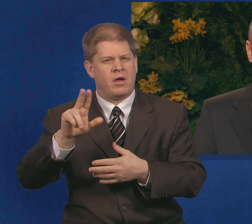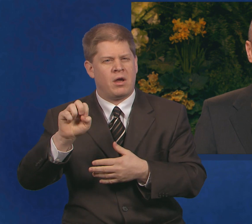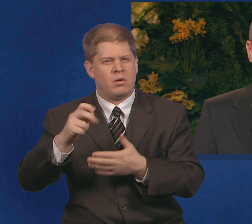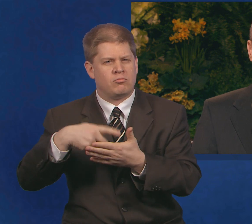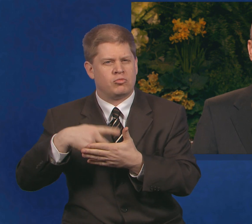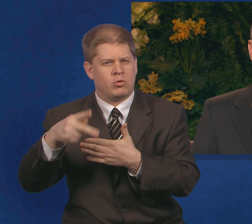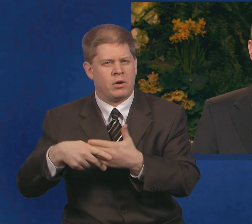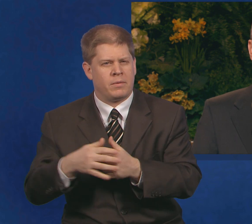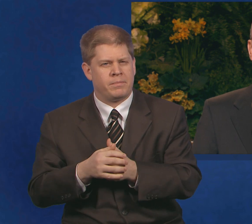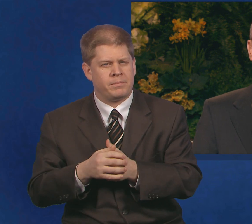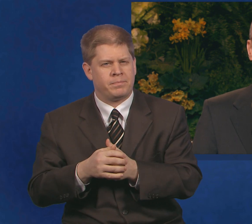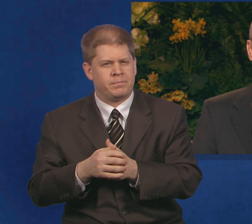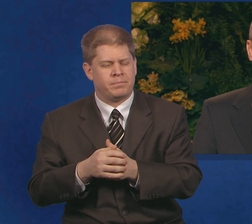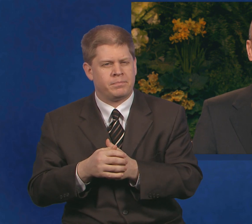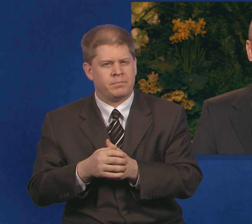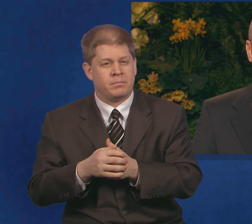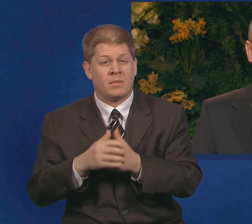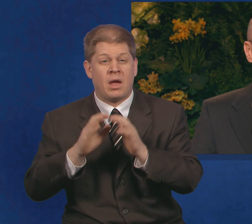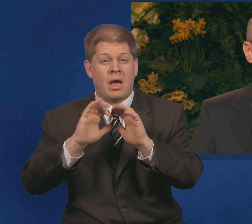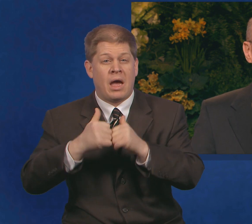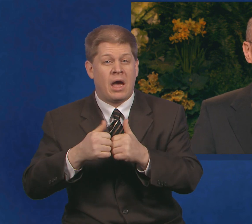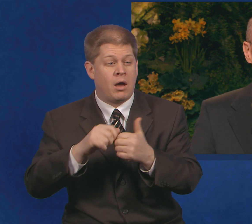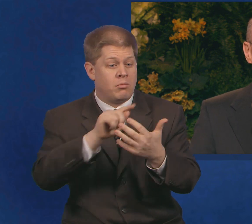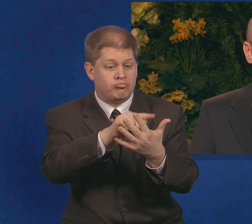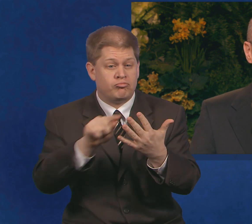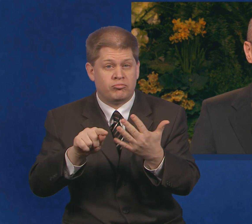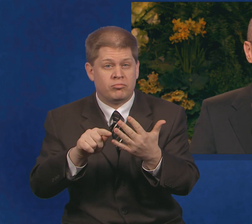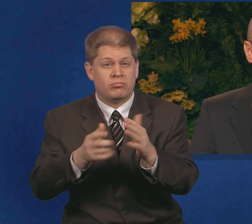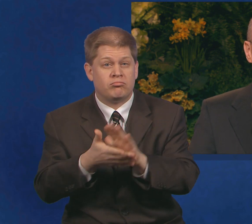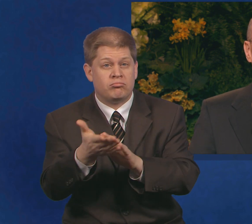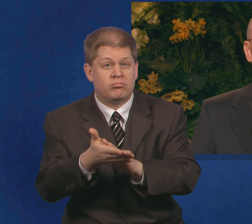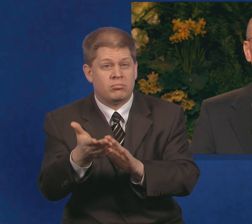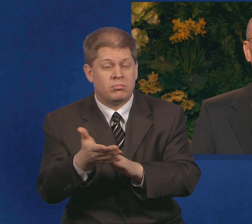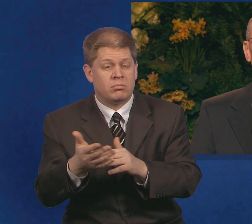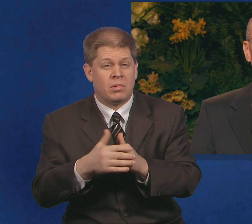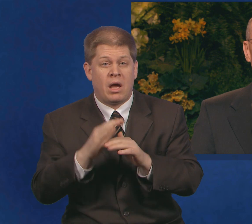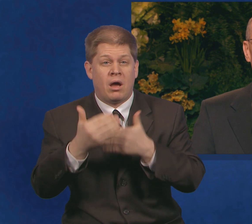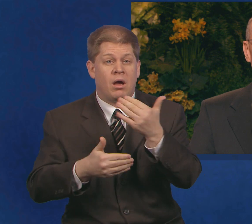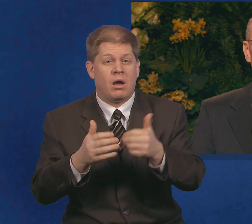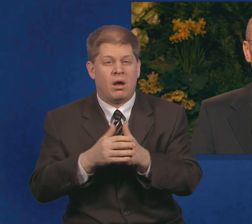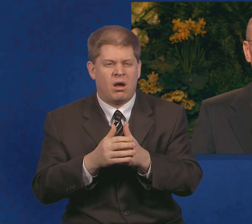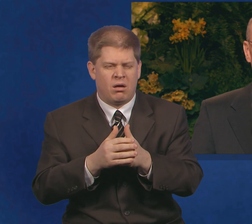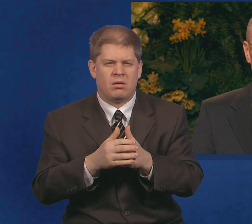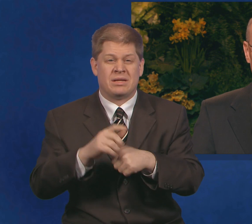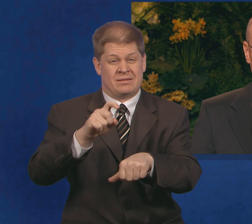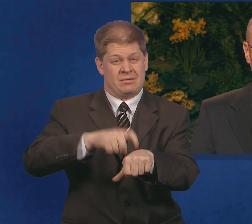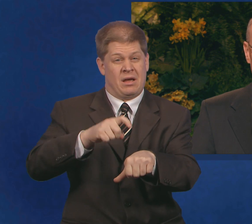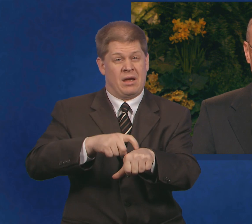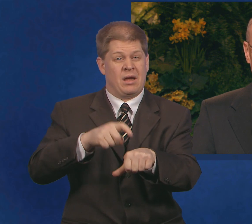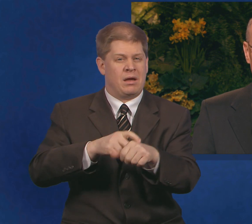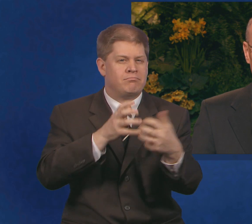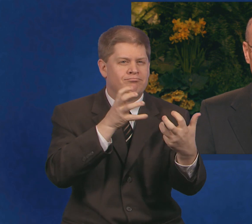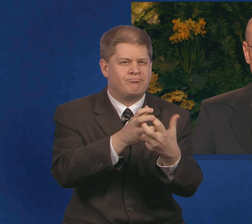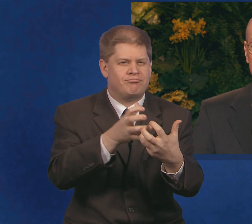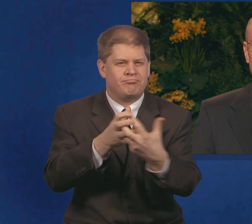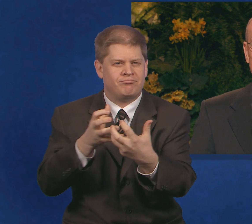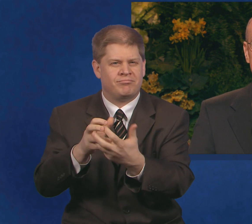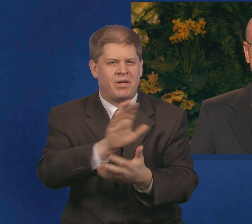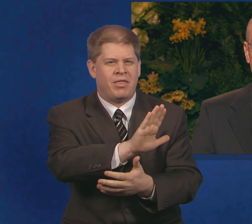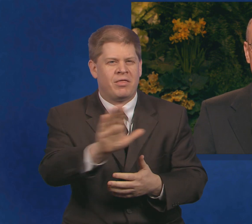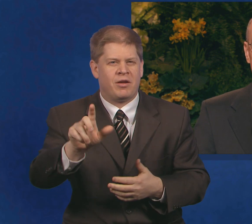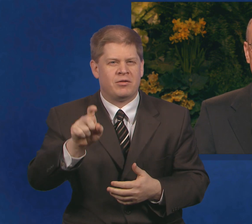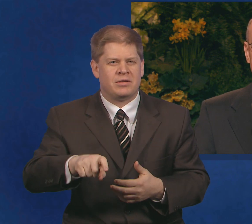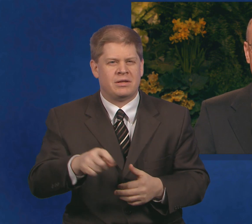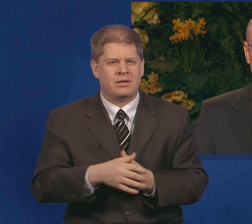names and details of operation are changed to fit the needs and conditions of people. But